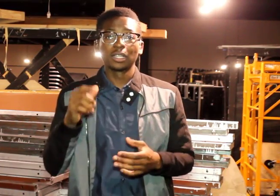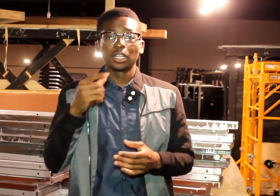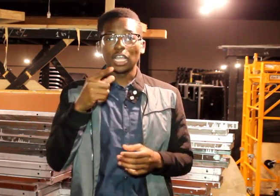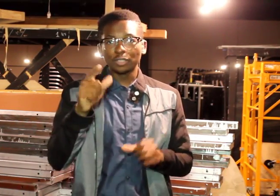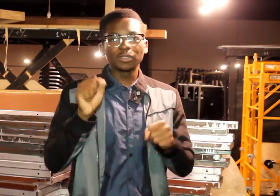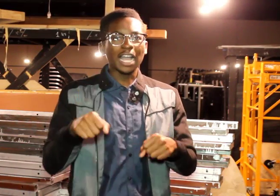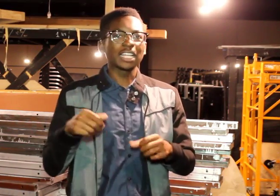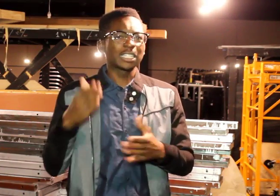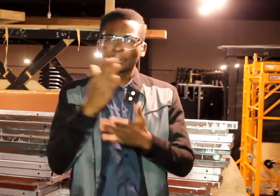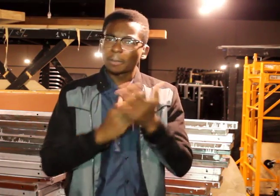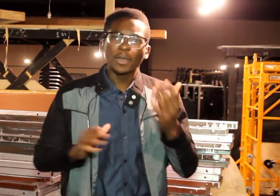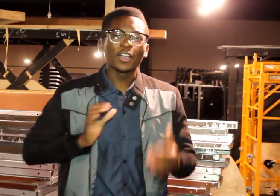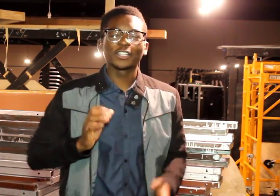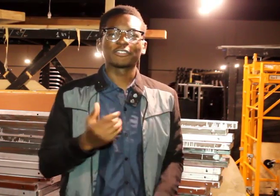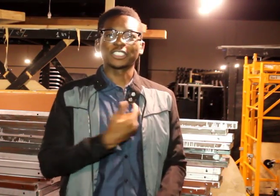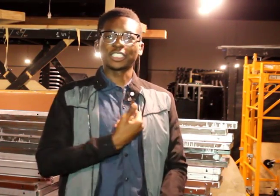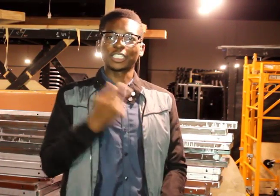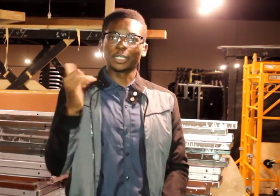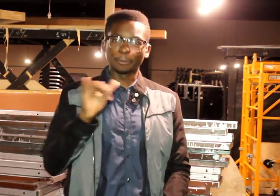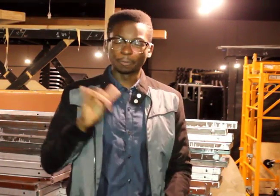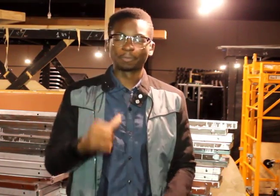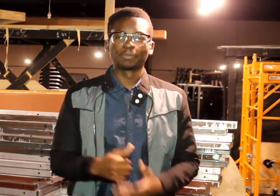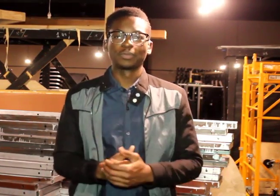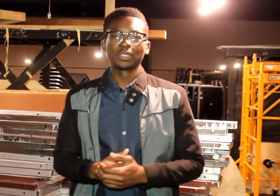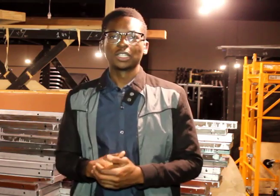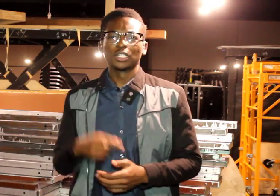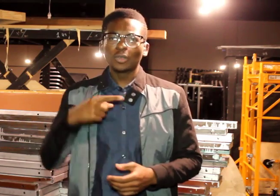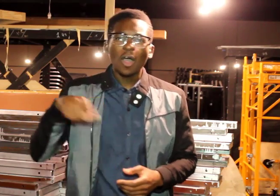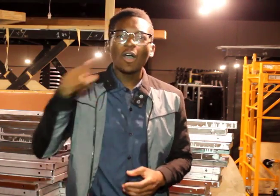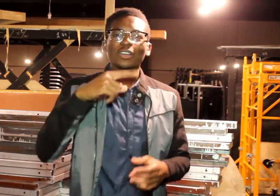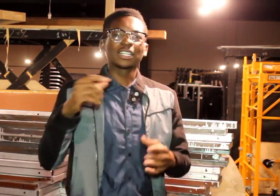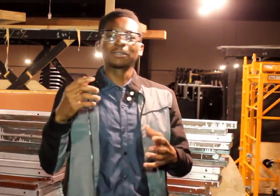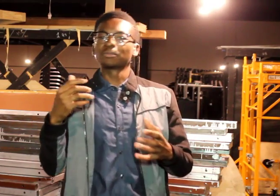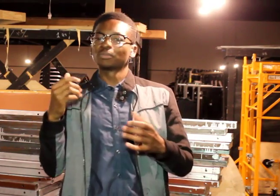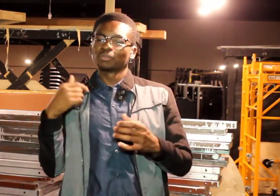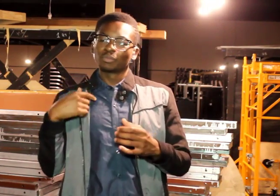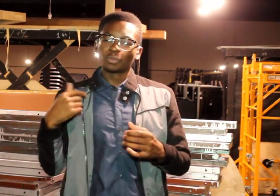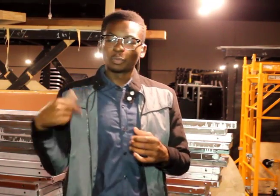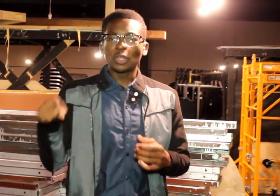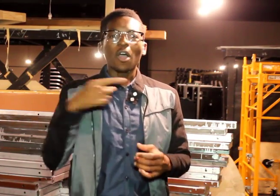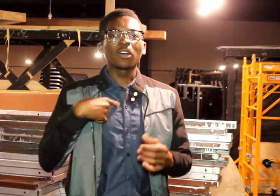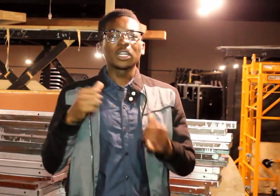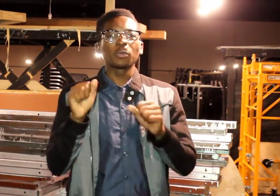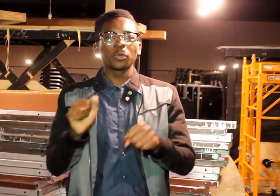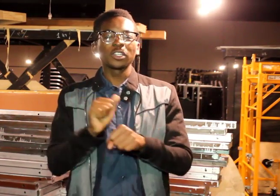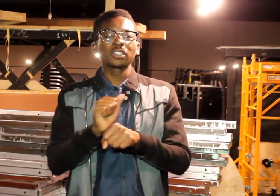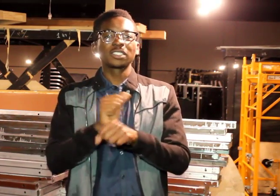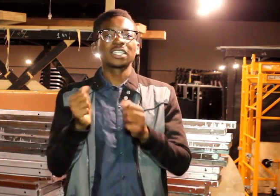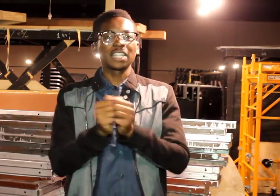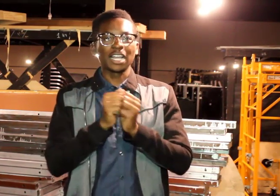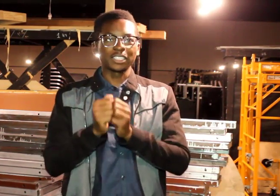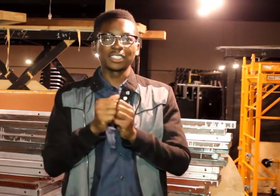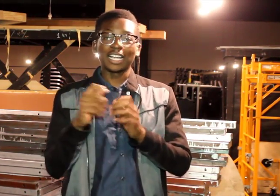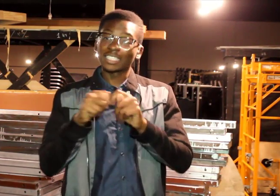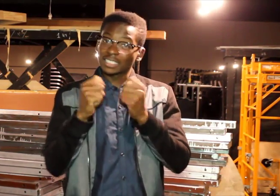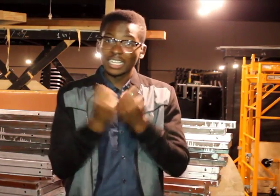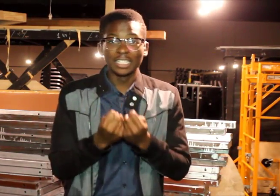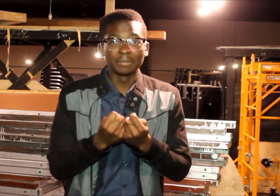And you guys could be a part of it, too. You all can, you all can work together as a team.